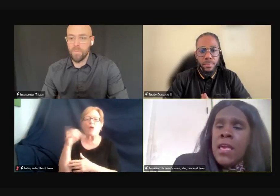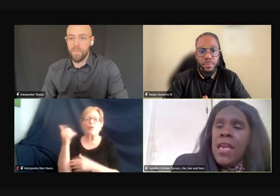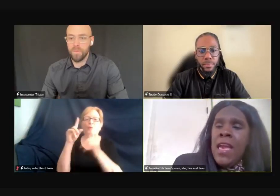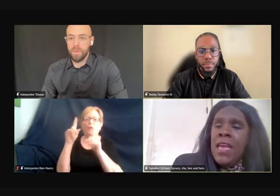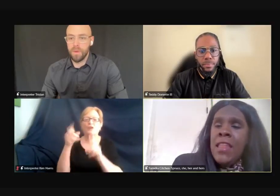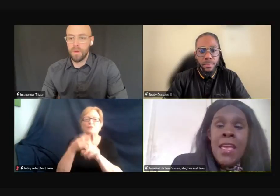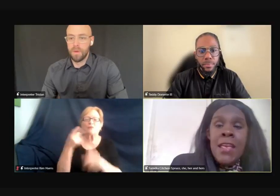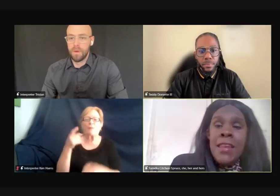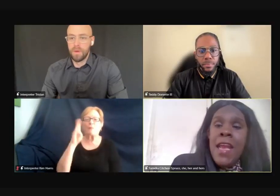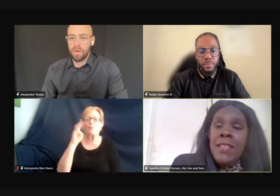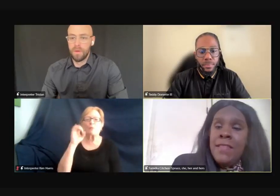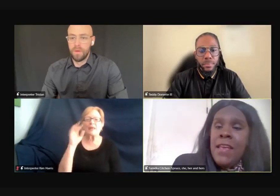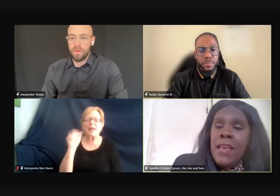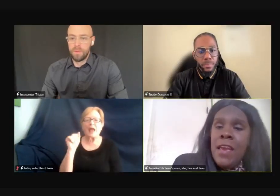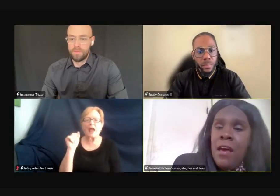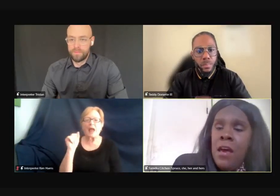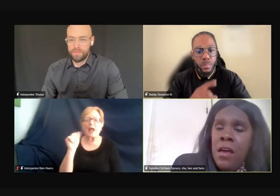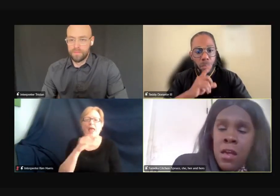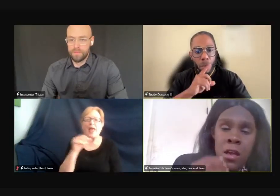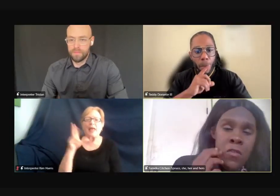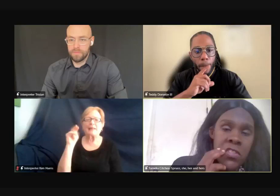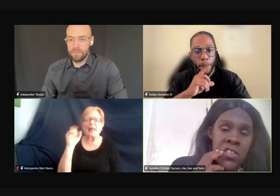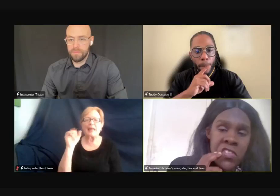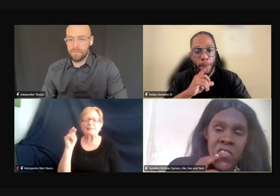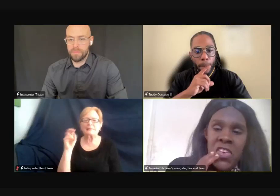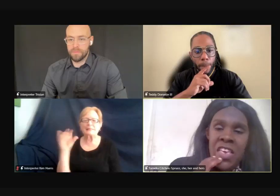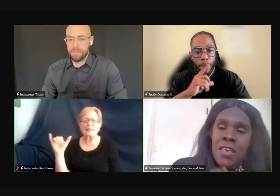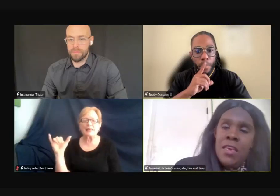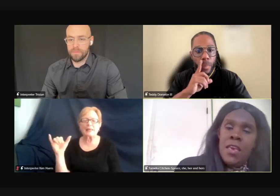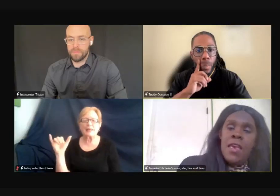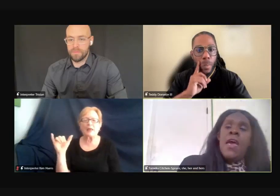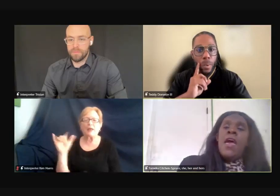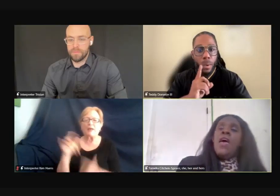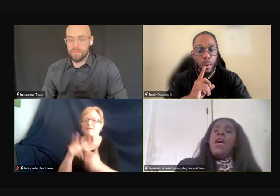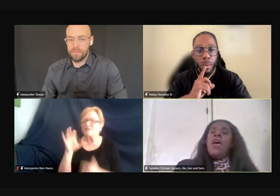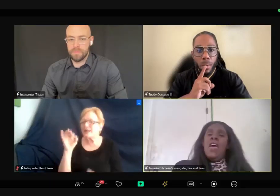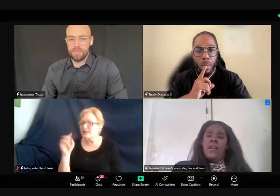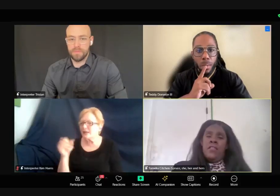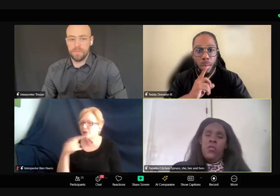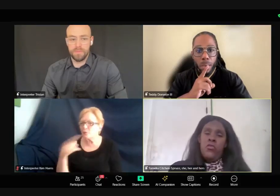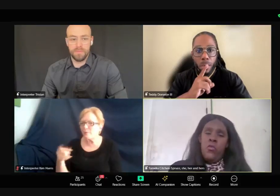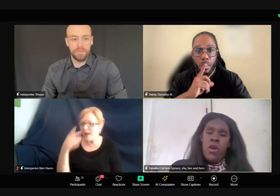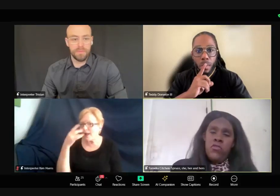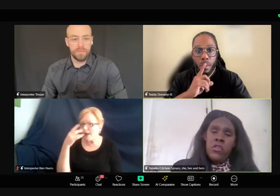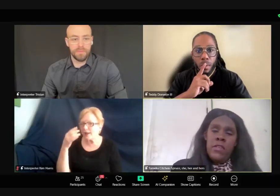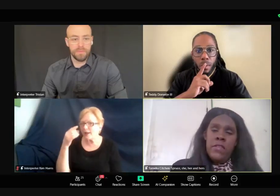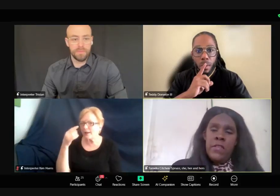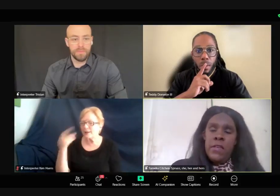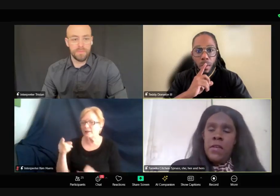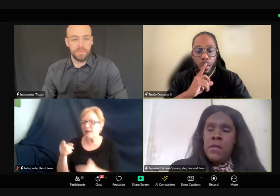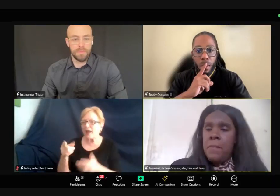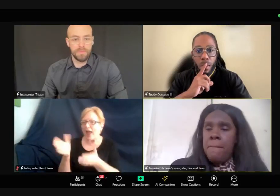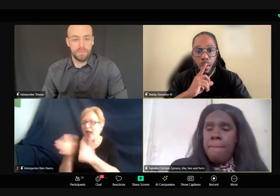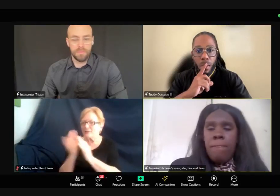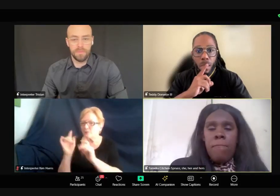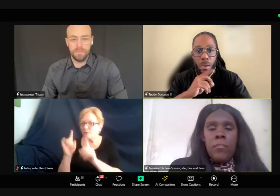and Nancy, uh, Felice, if you can ask those questions.